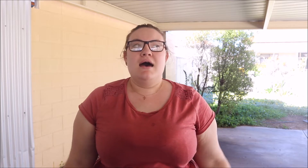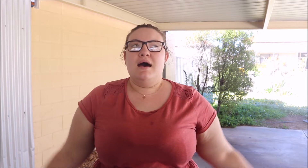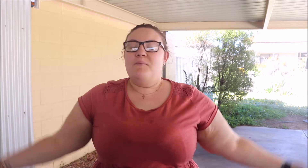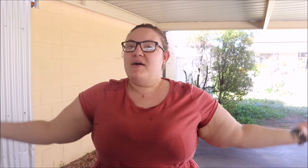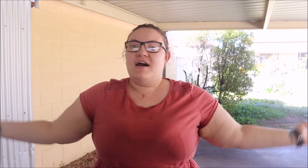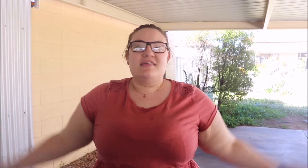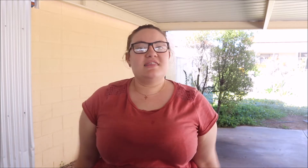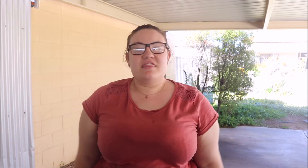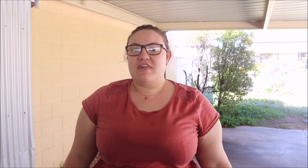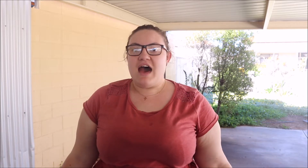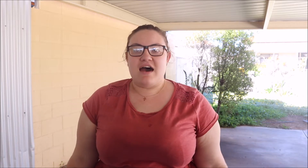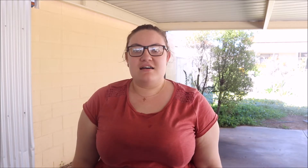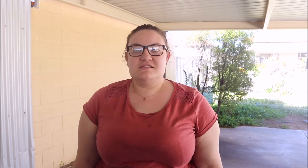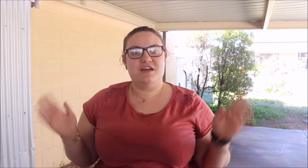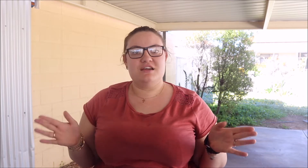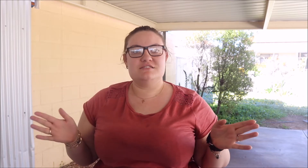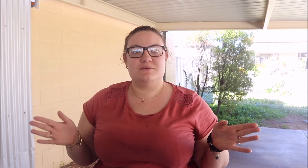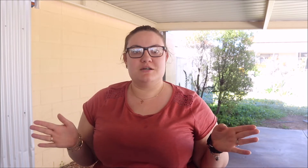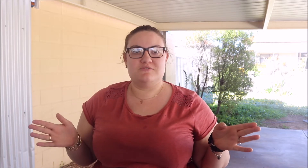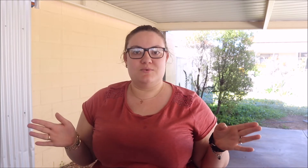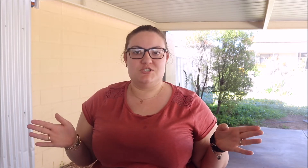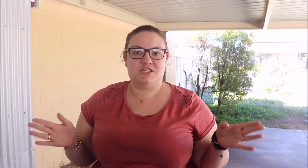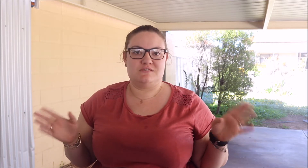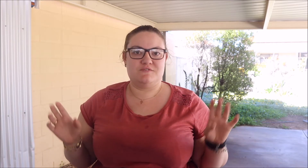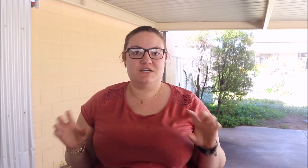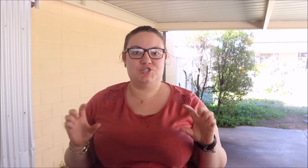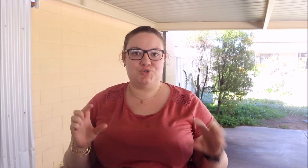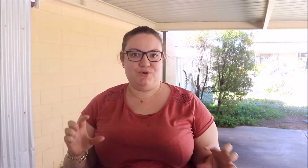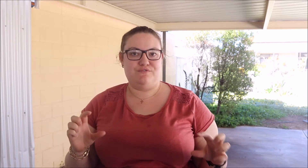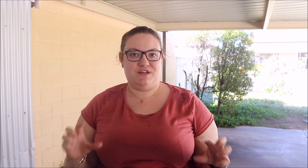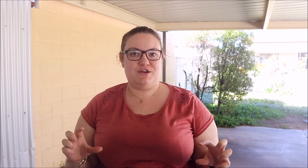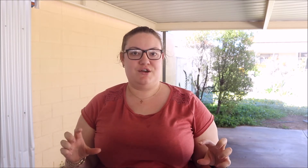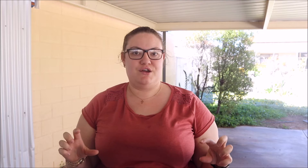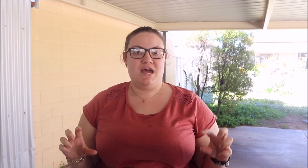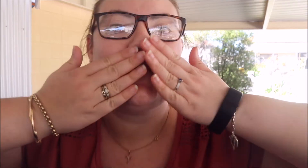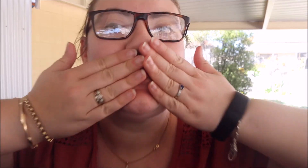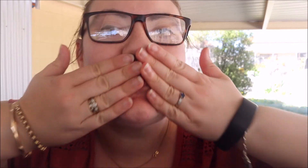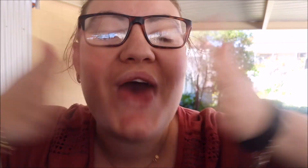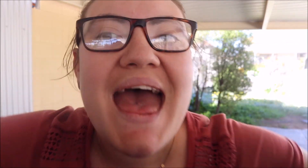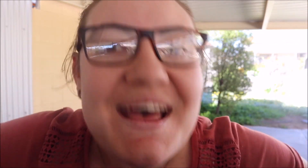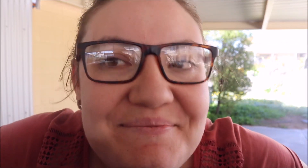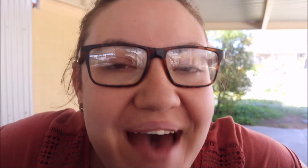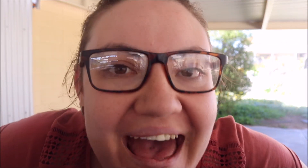But other than that, thank you so much for watching this very short video. Bye!